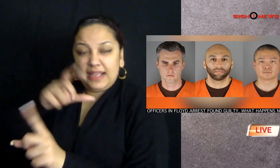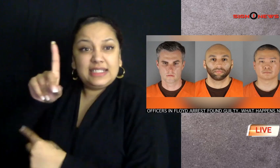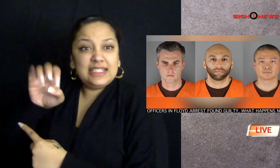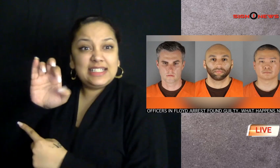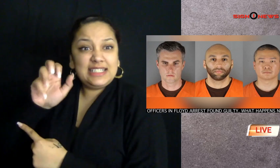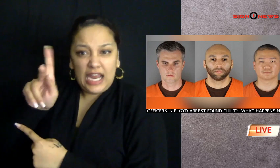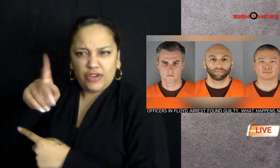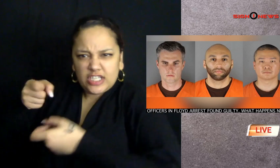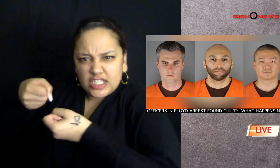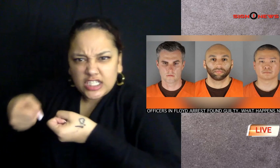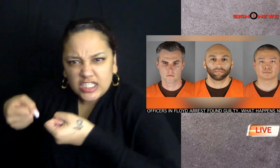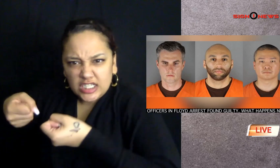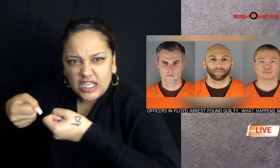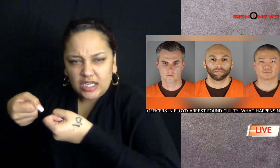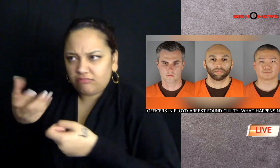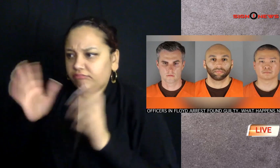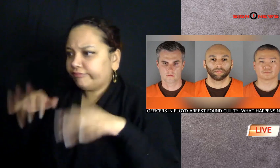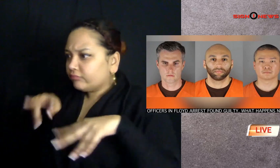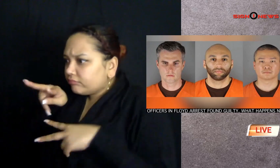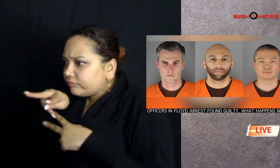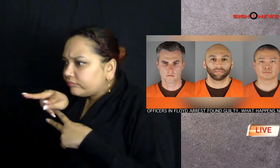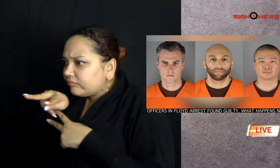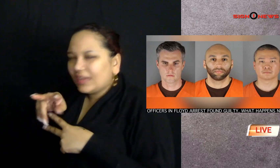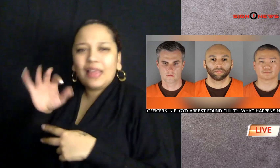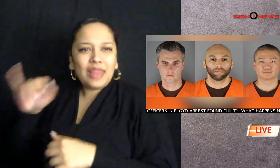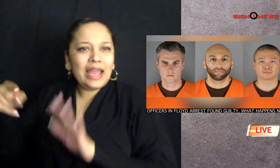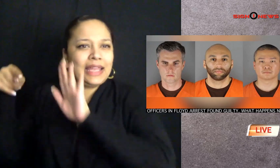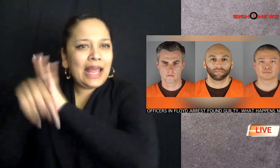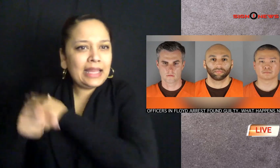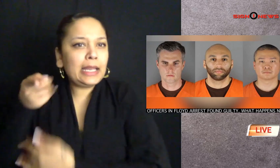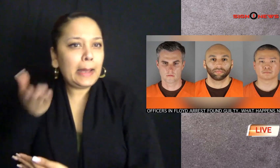kneeling on Floyd's neck which ultimately killed him